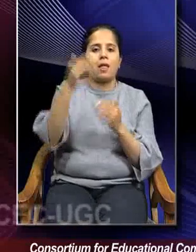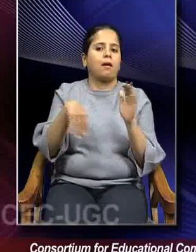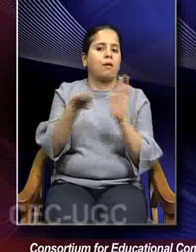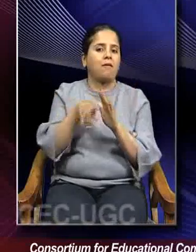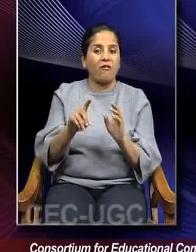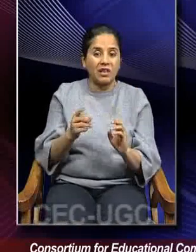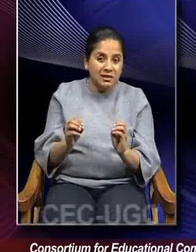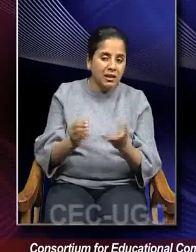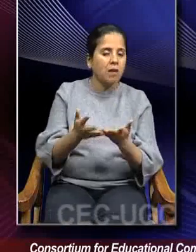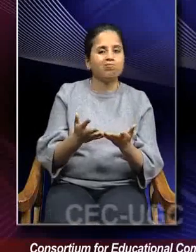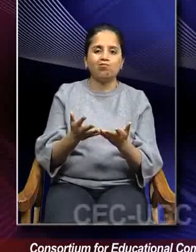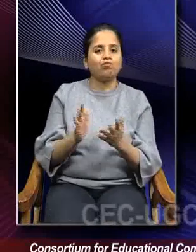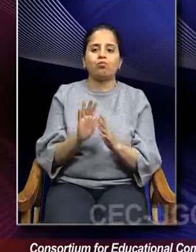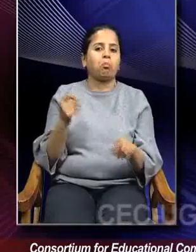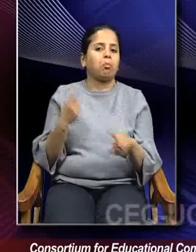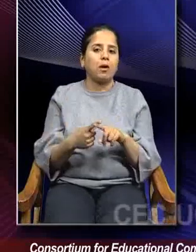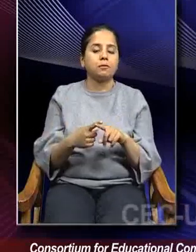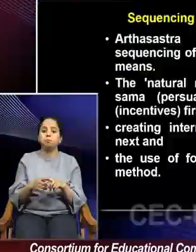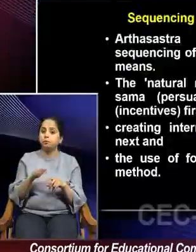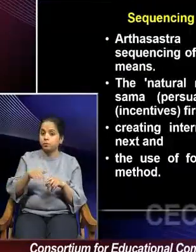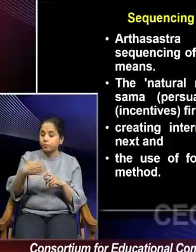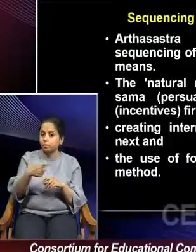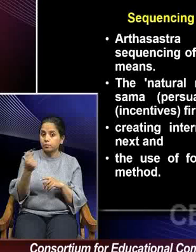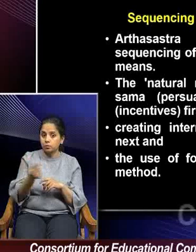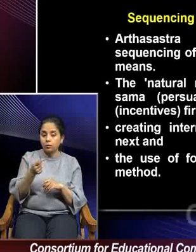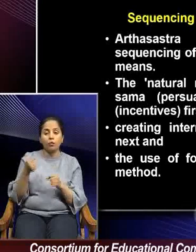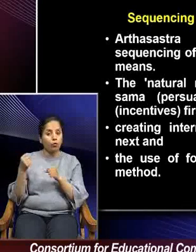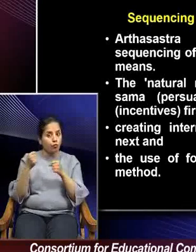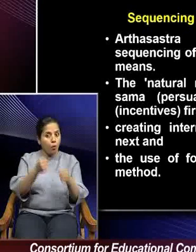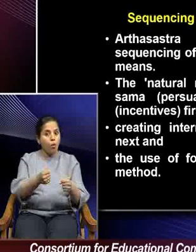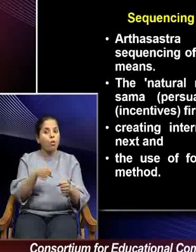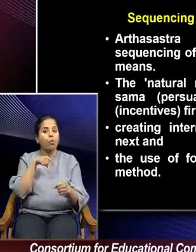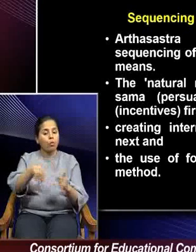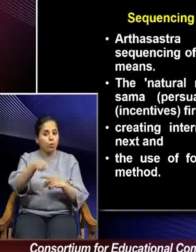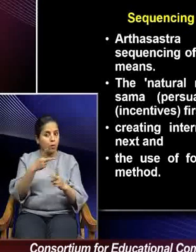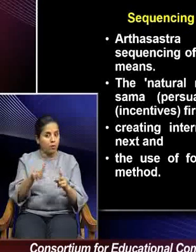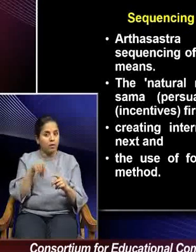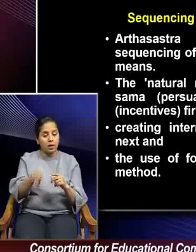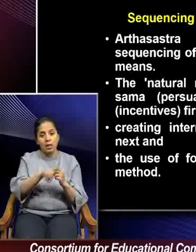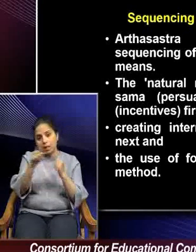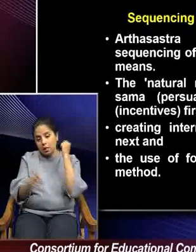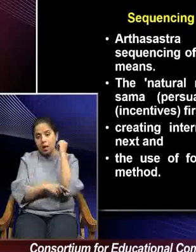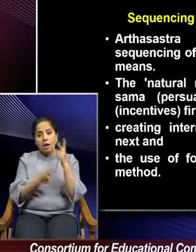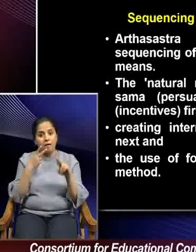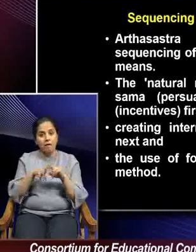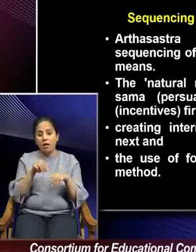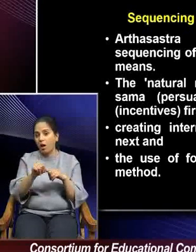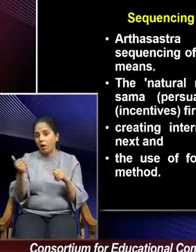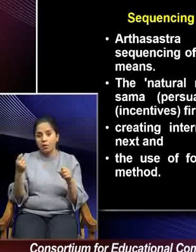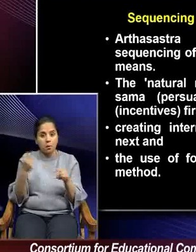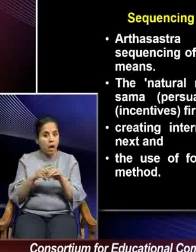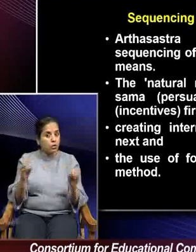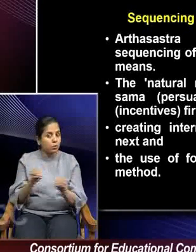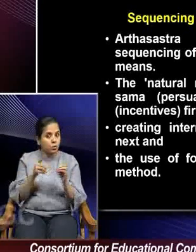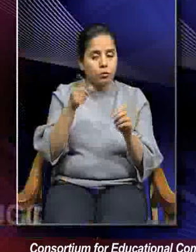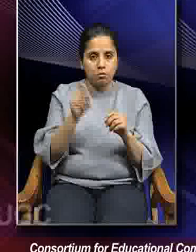at the very outset and after that the use of force comes at the very end that if nothing else works, you